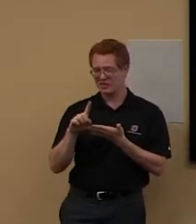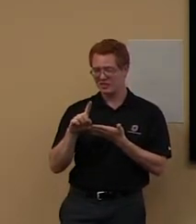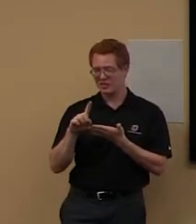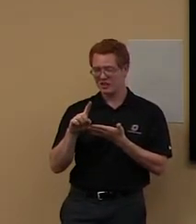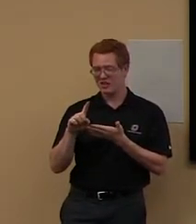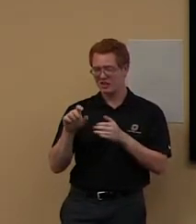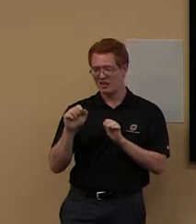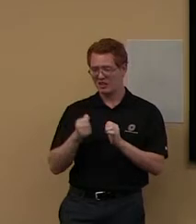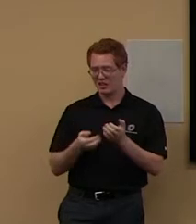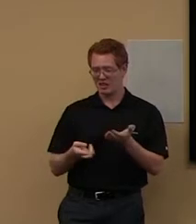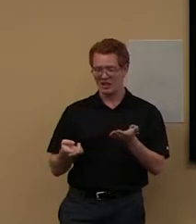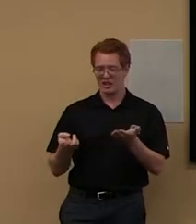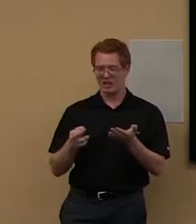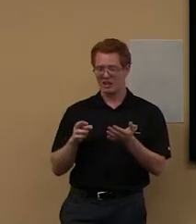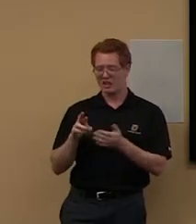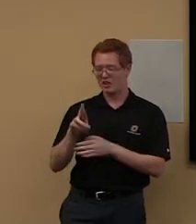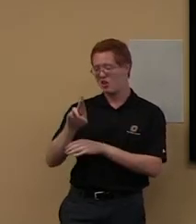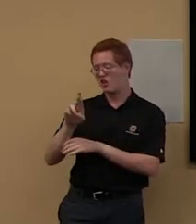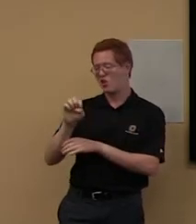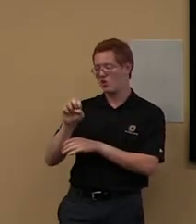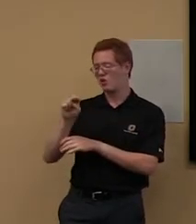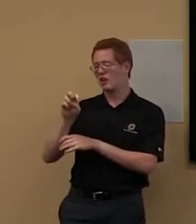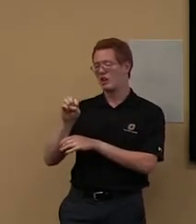the whole semester. So, that's really nice.